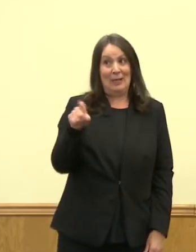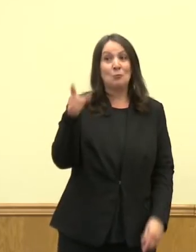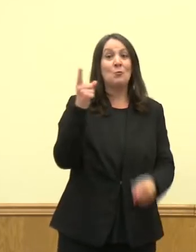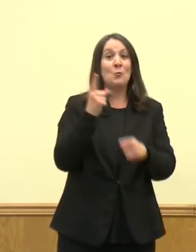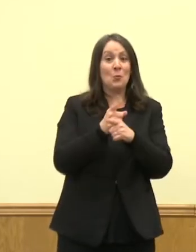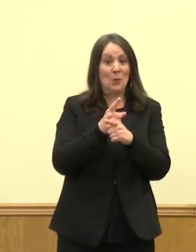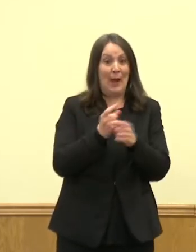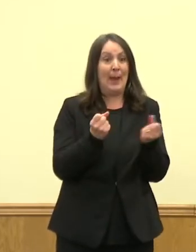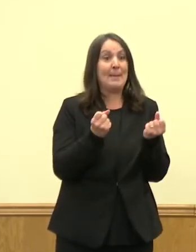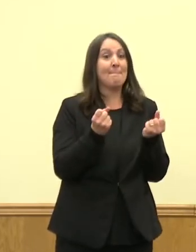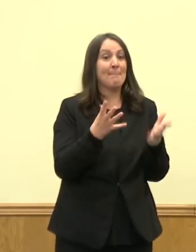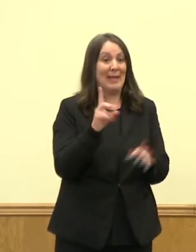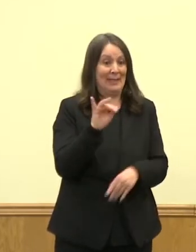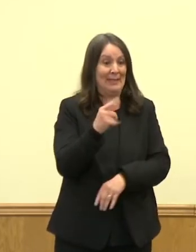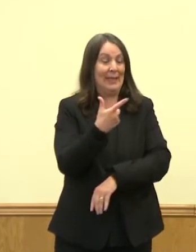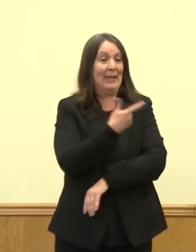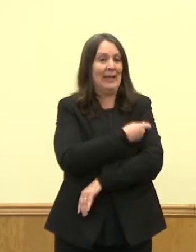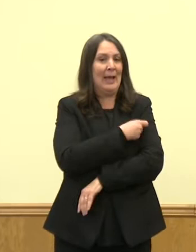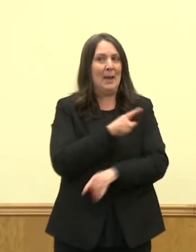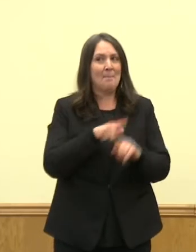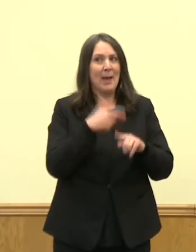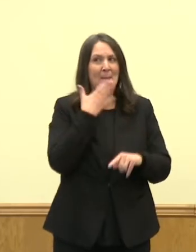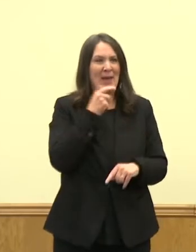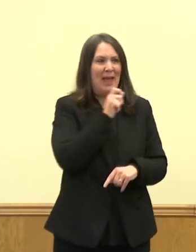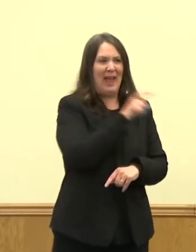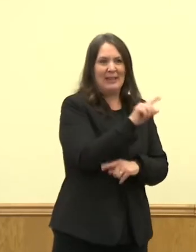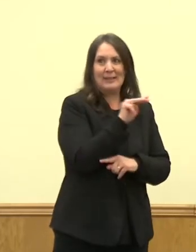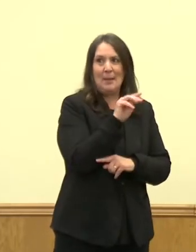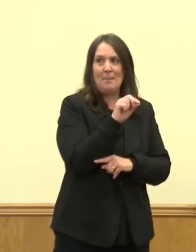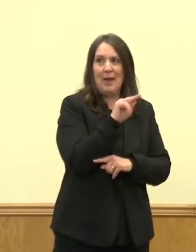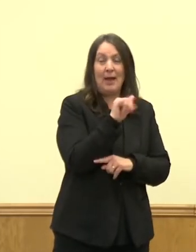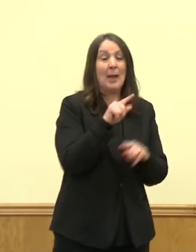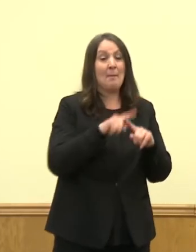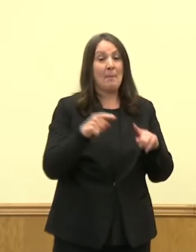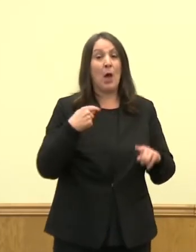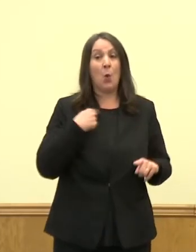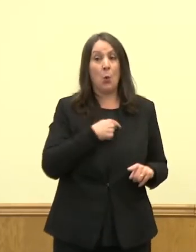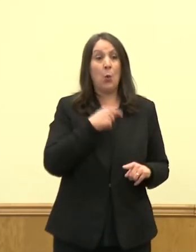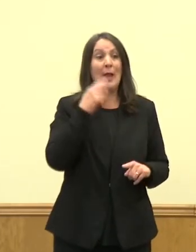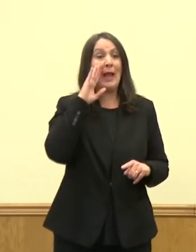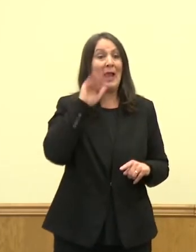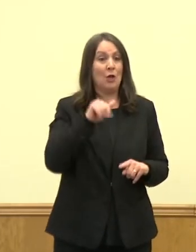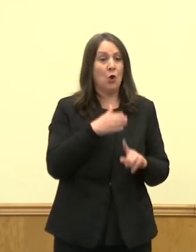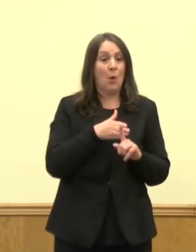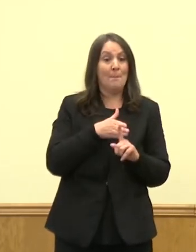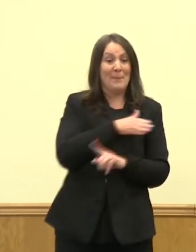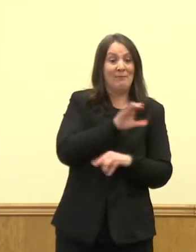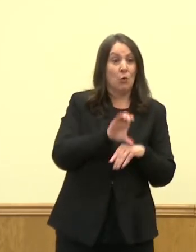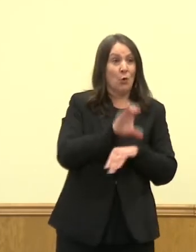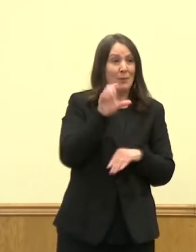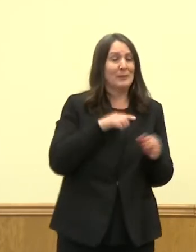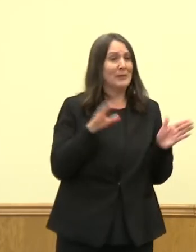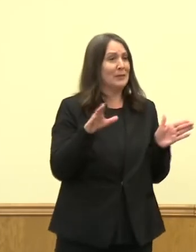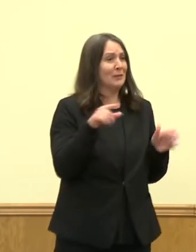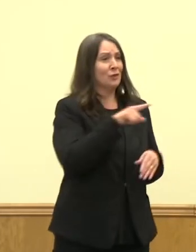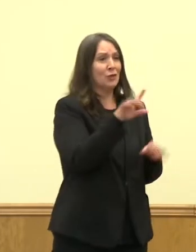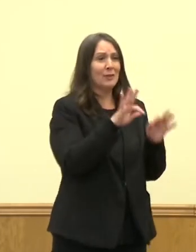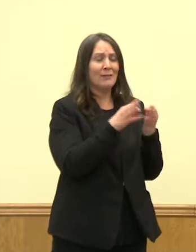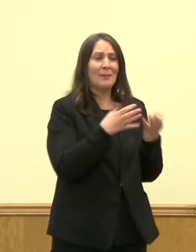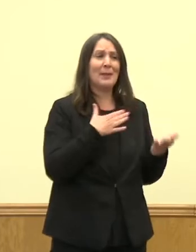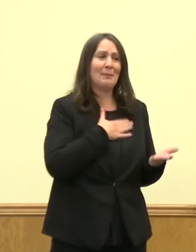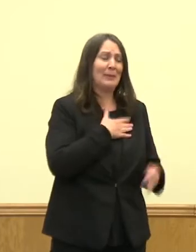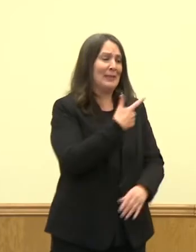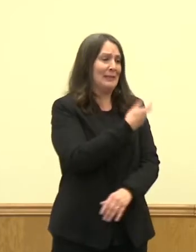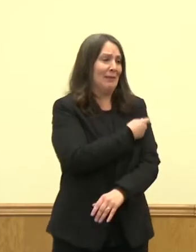worked really hard before the Christmas season when we knew families would be gathering to encourage families to vaccinate their younger